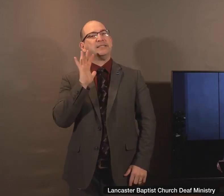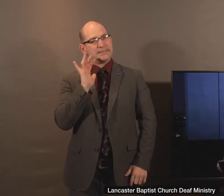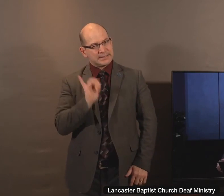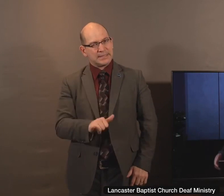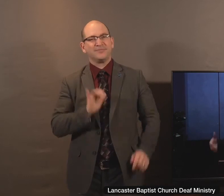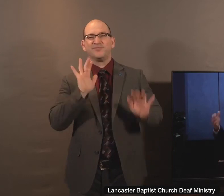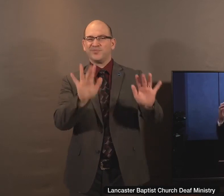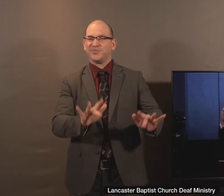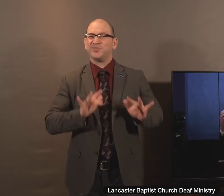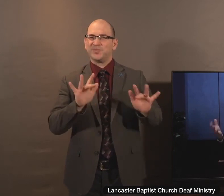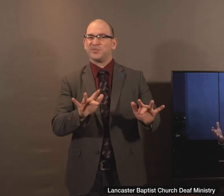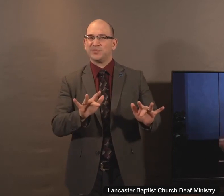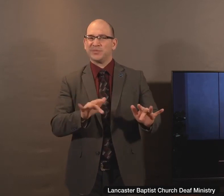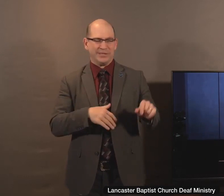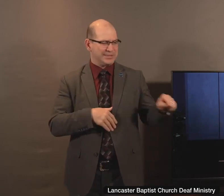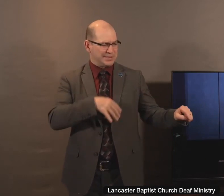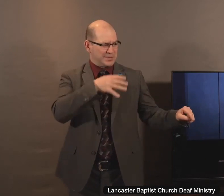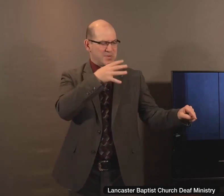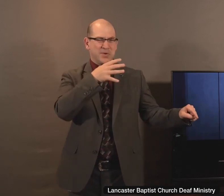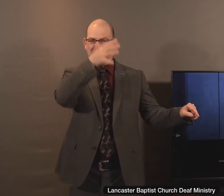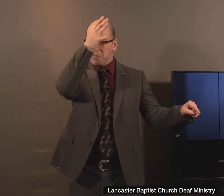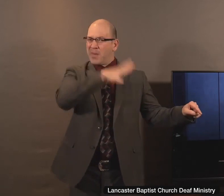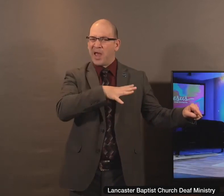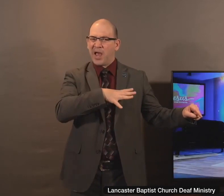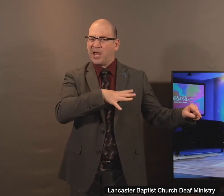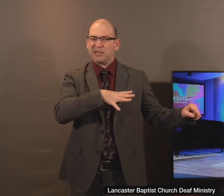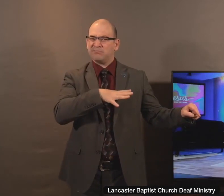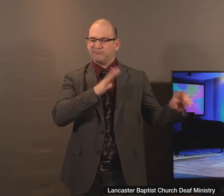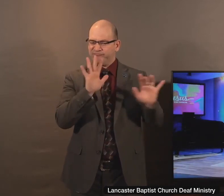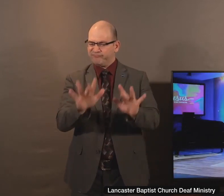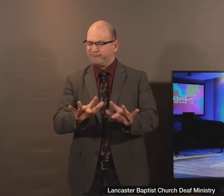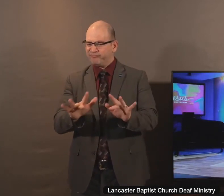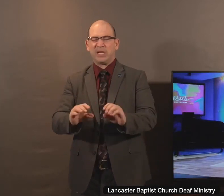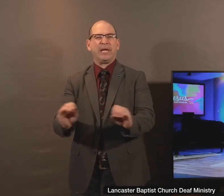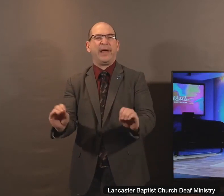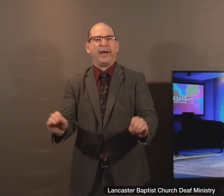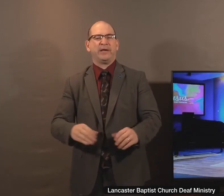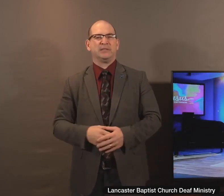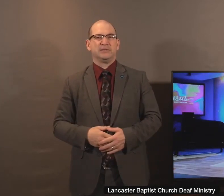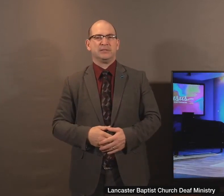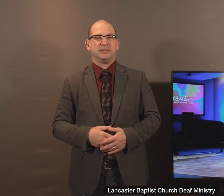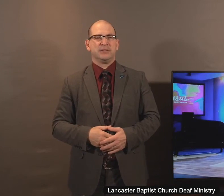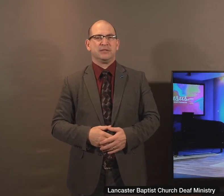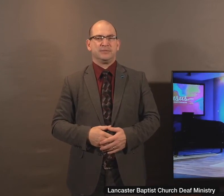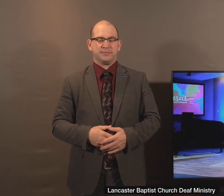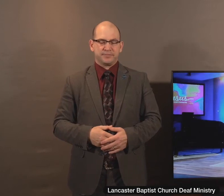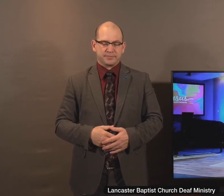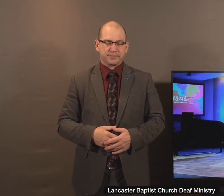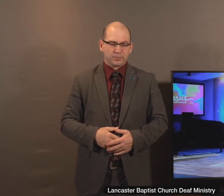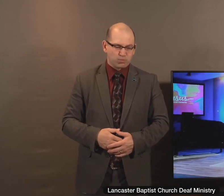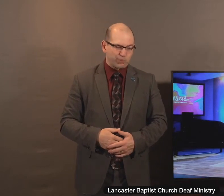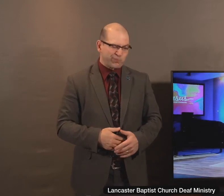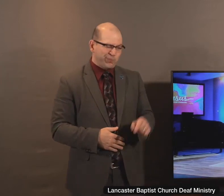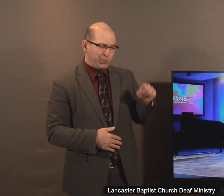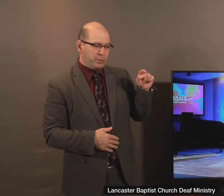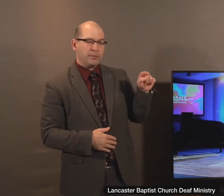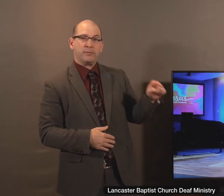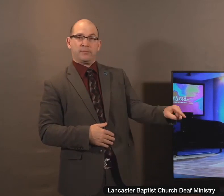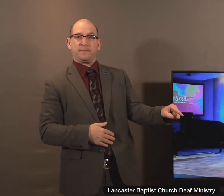He wasn't empathetic for this woman at all. Simon himself, this was the name of the Pharisee. He was a man that was filled